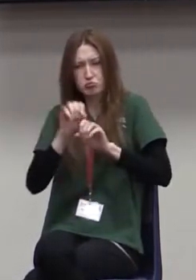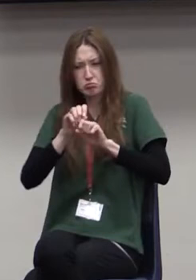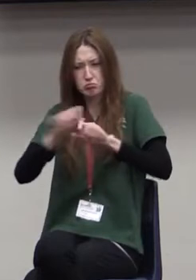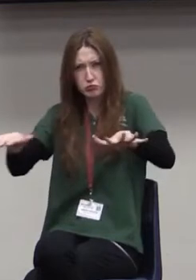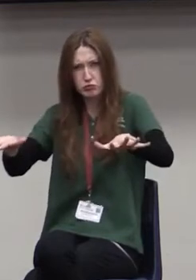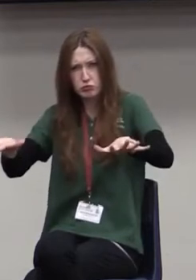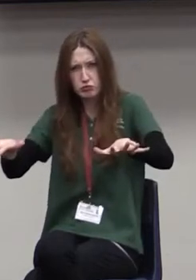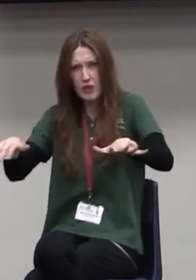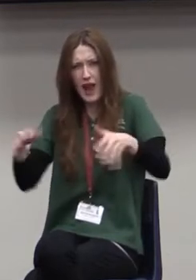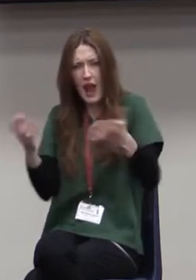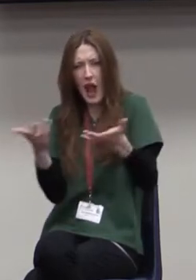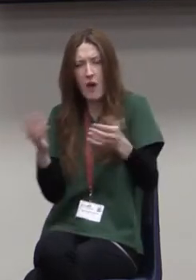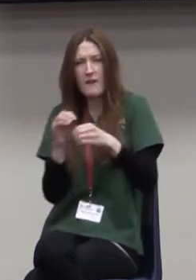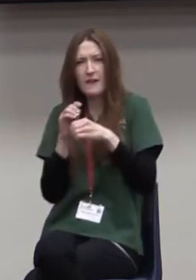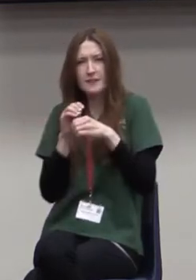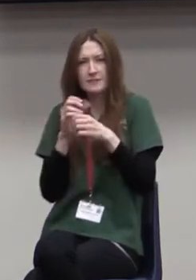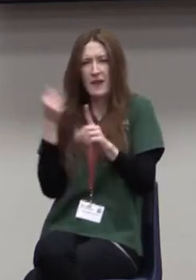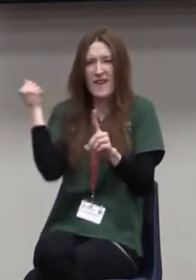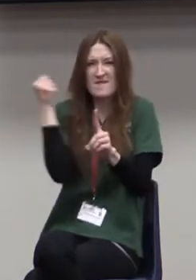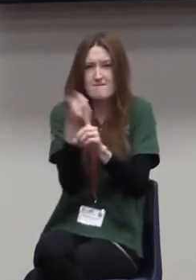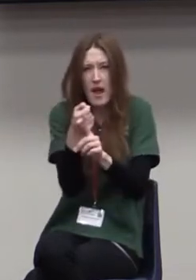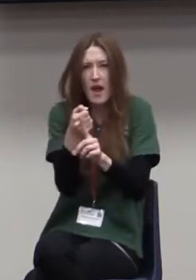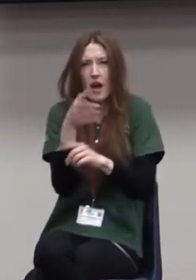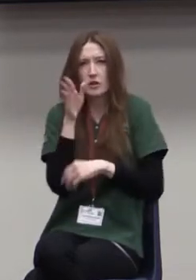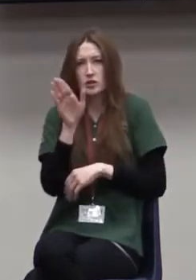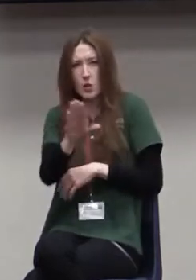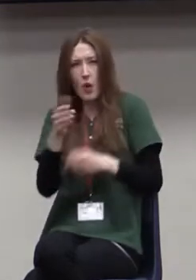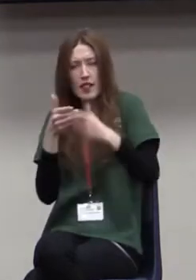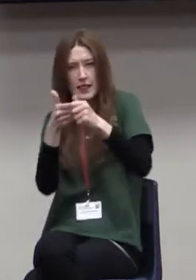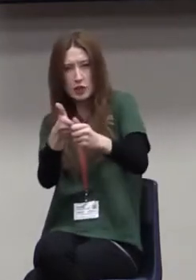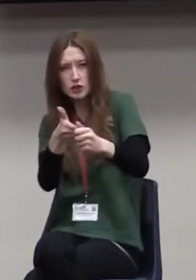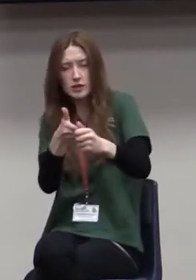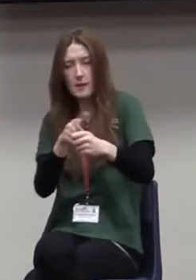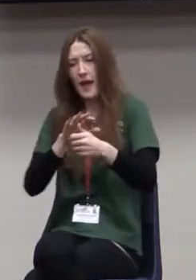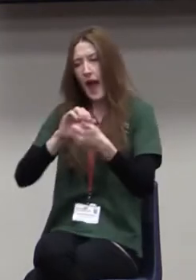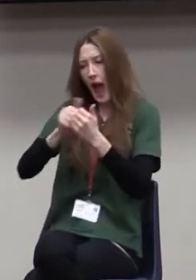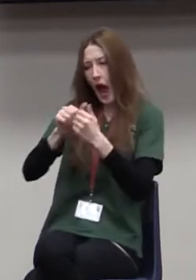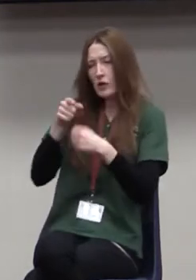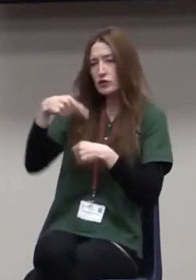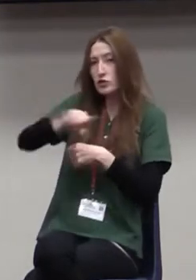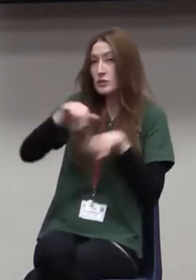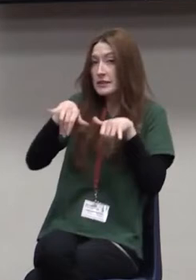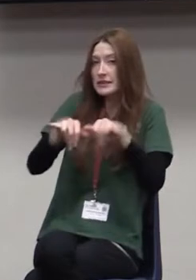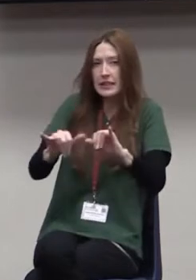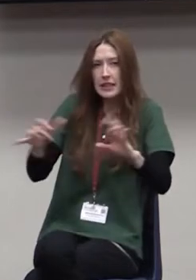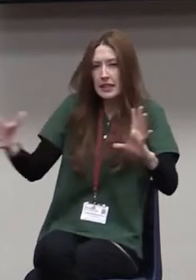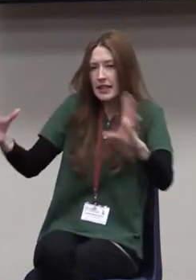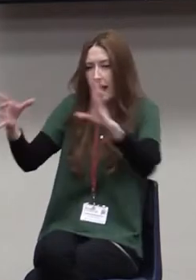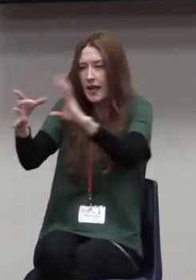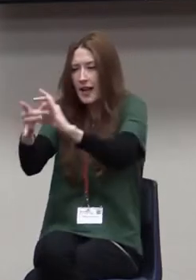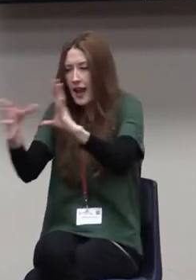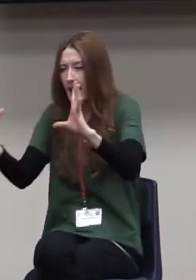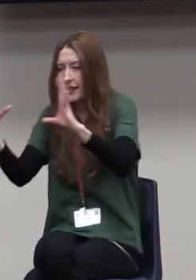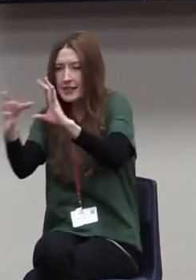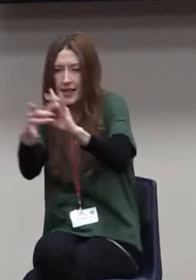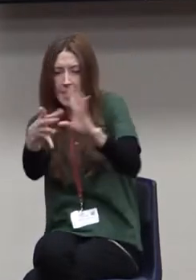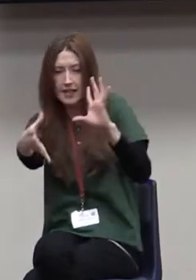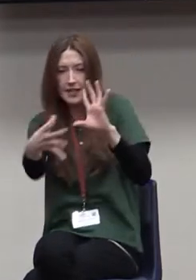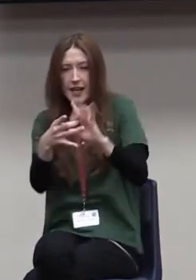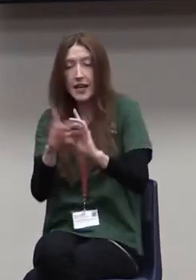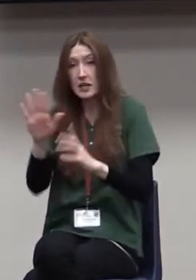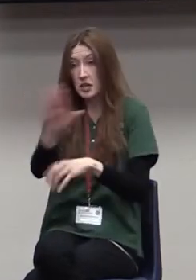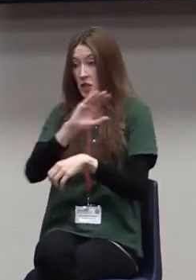leadership. I wanted to know how they were staying connected with each other. How were they connecting to the congregation? How were they keeping the